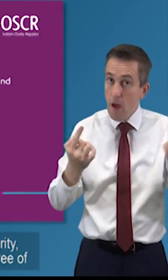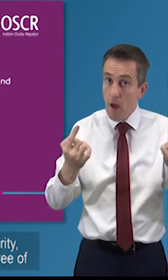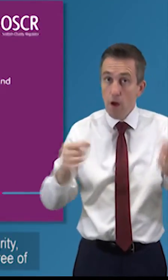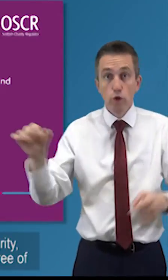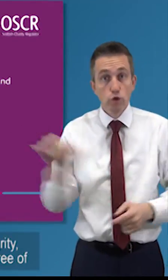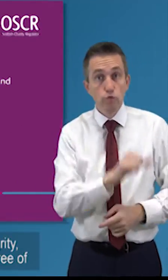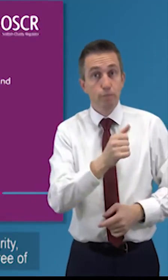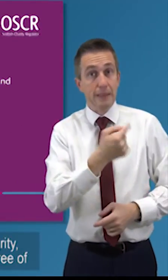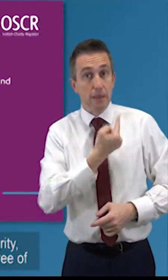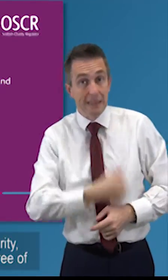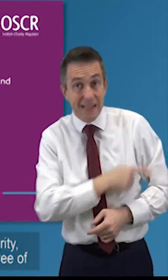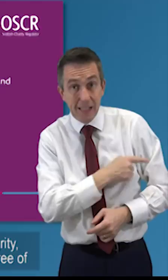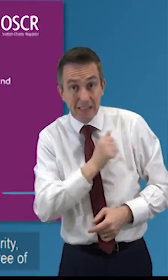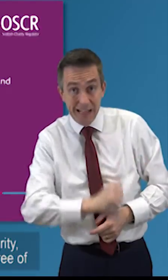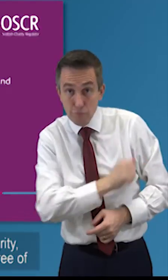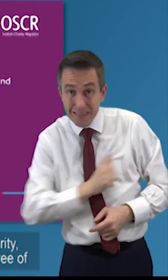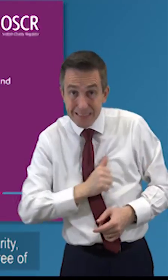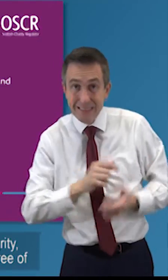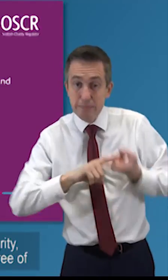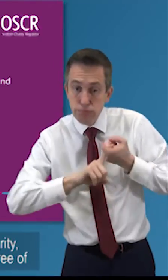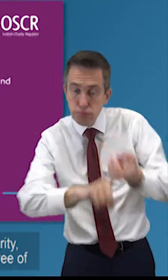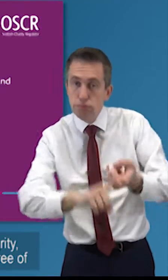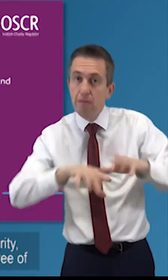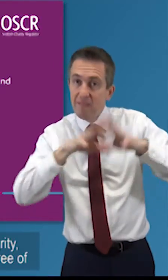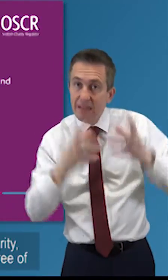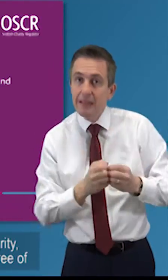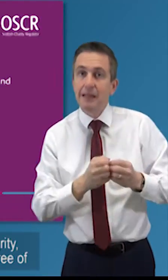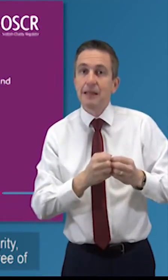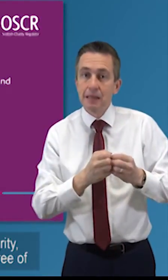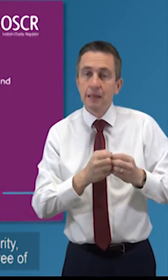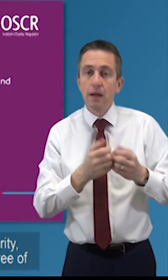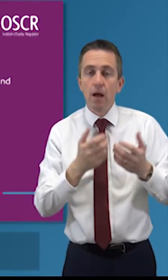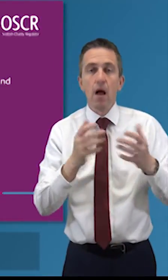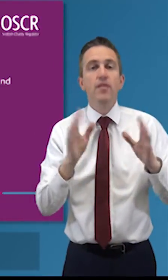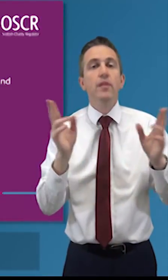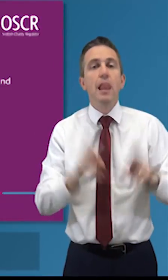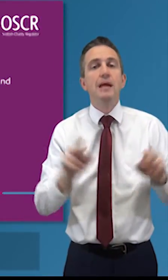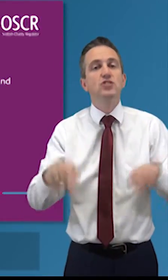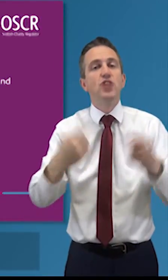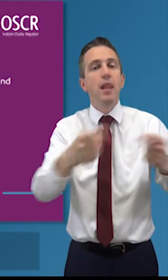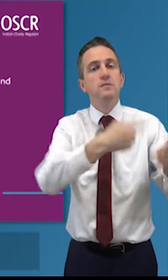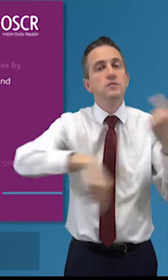where there's integrity where there's openness and where there's a degree of challenge